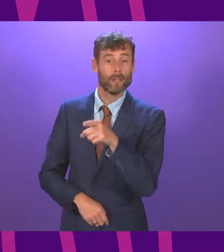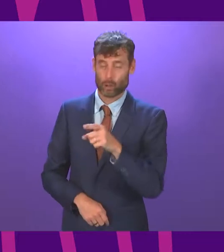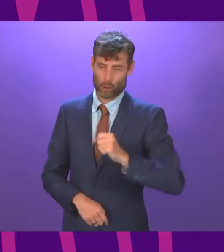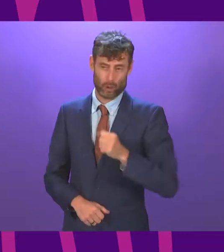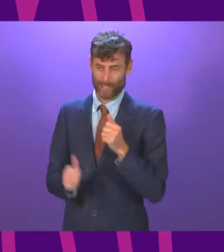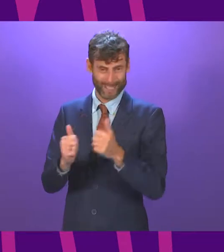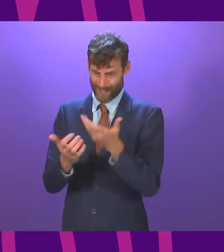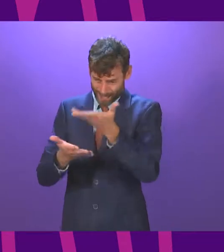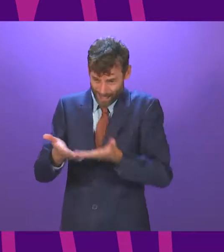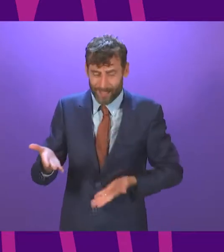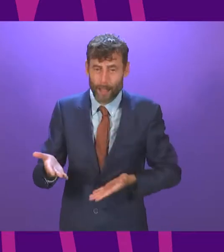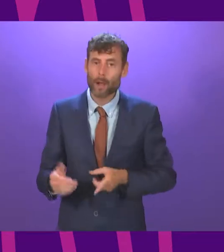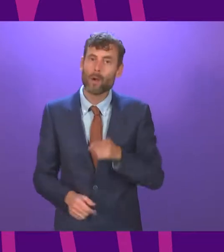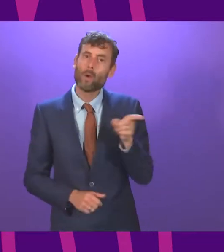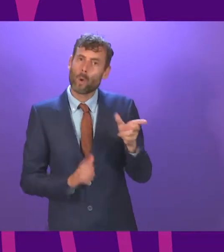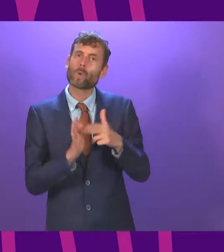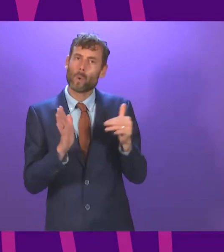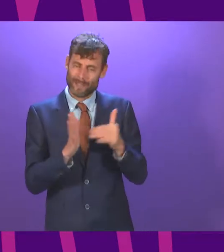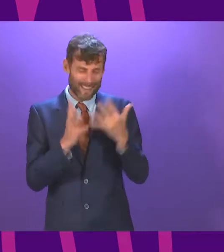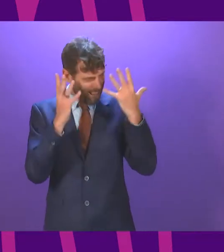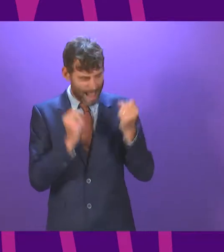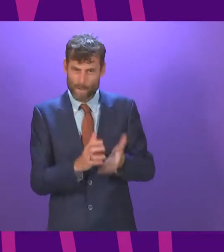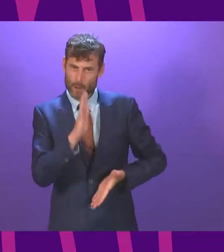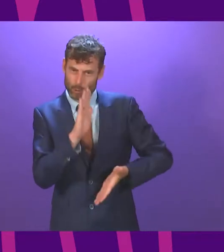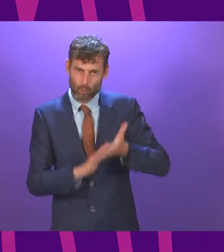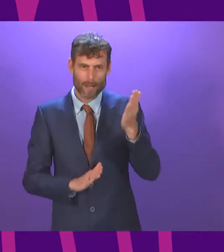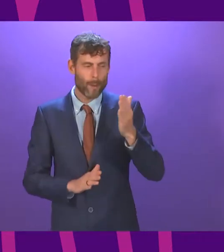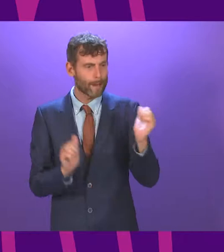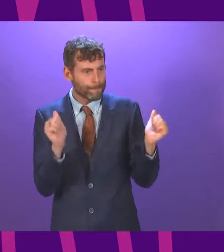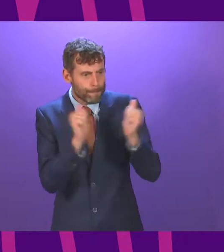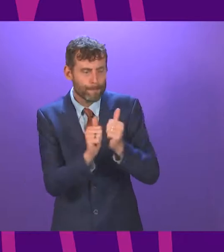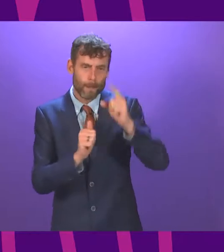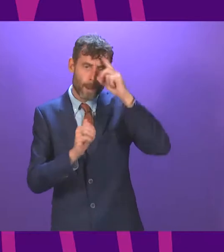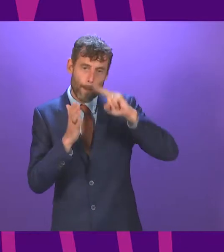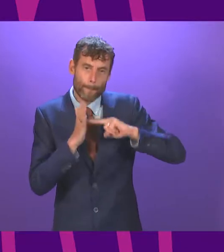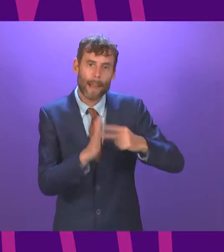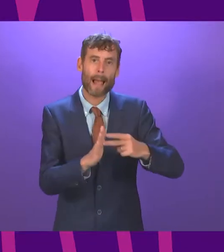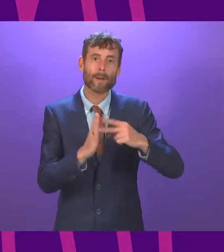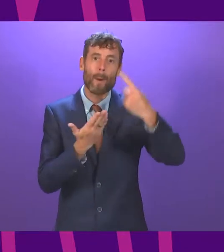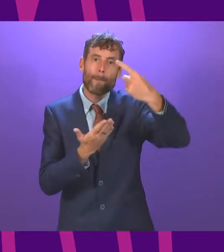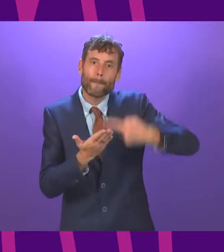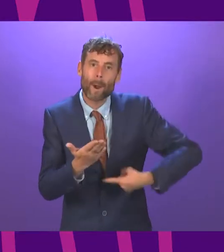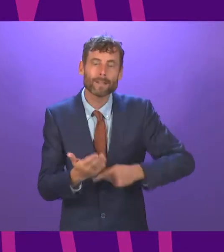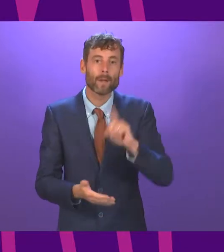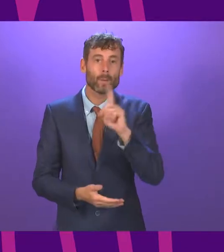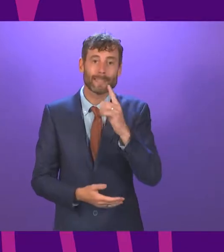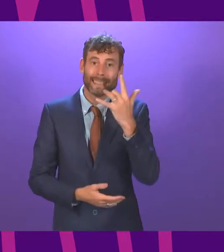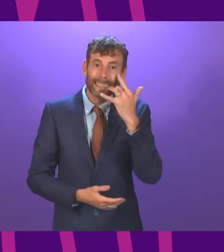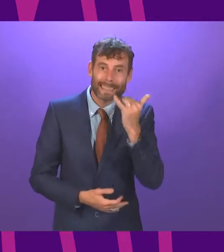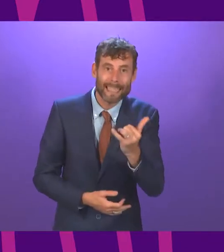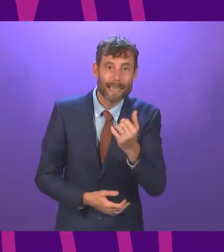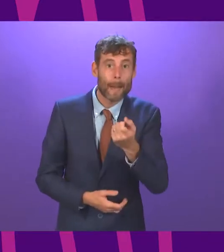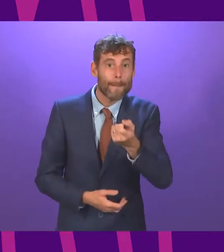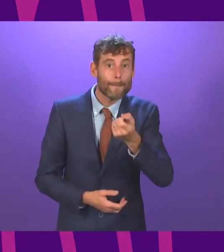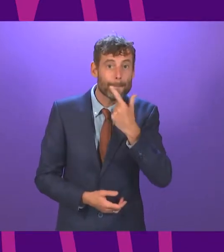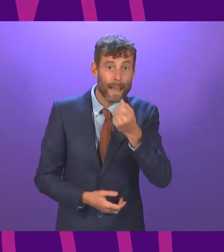does not. The New Zealand coalition immediately embarked on a brave new policy of testing pills at festivals to keep drug users